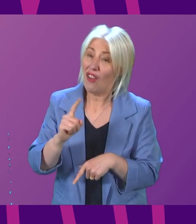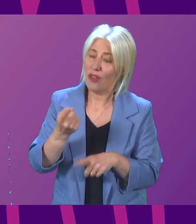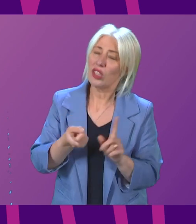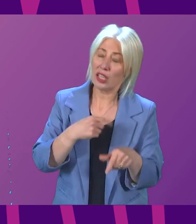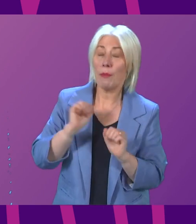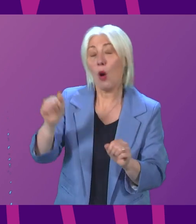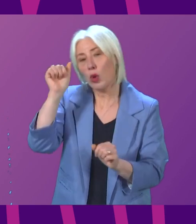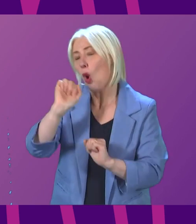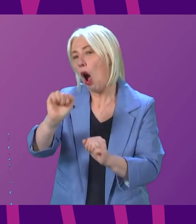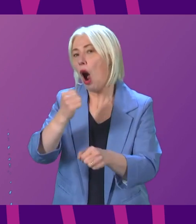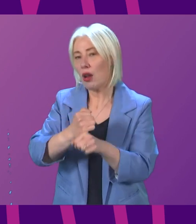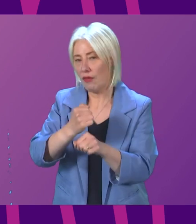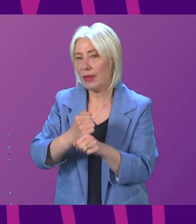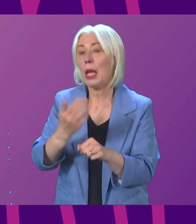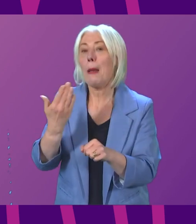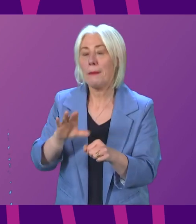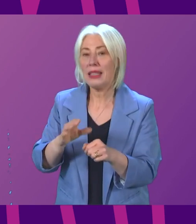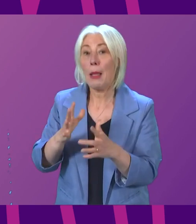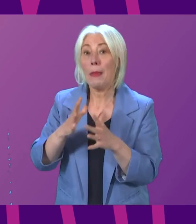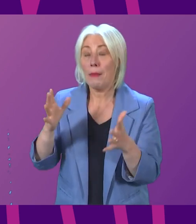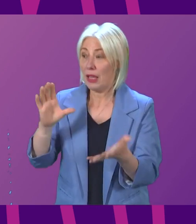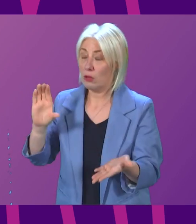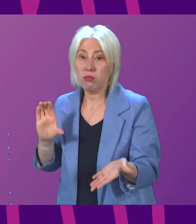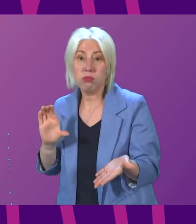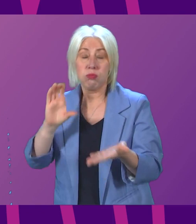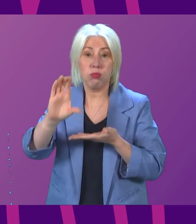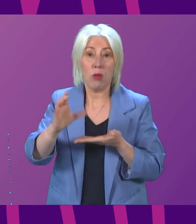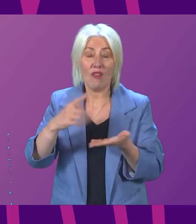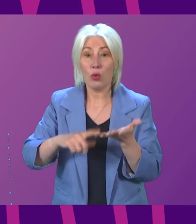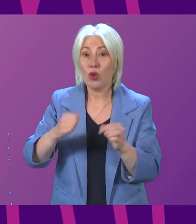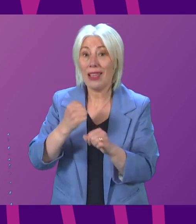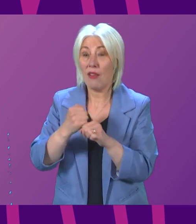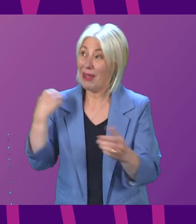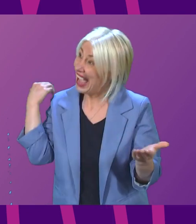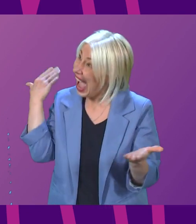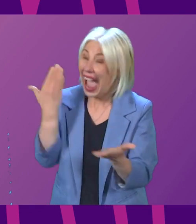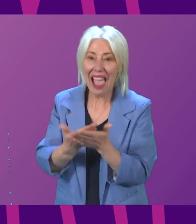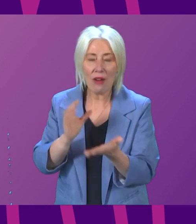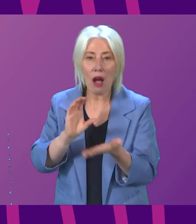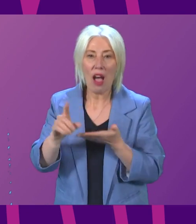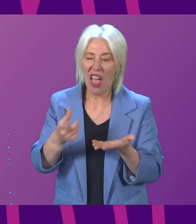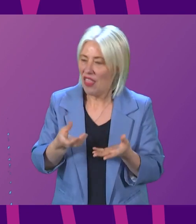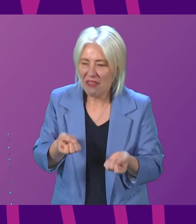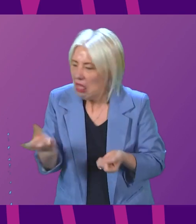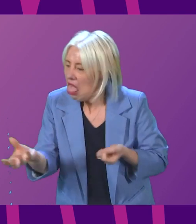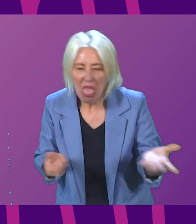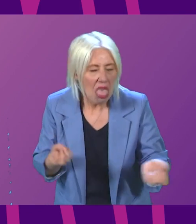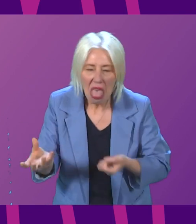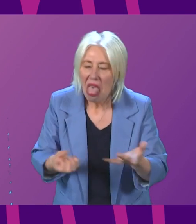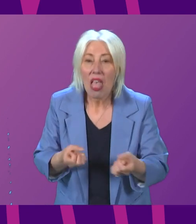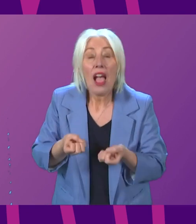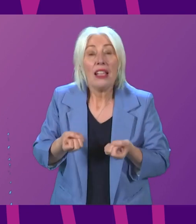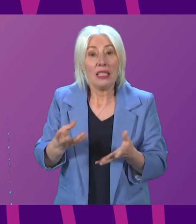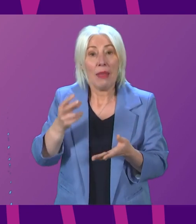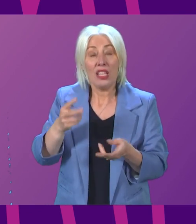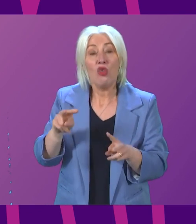her government has received the biggest block grant from the UK government ever. And they have squandered it. The spending review shows